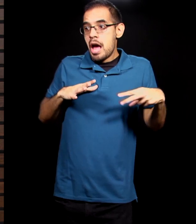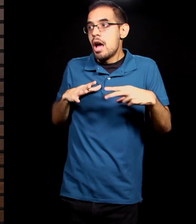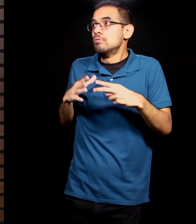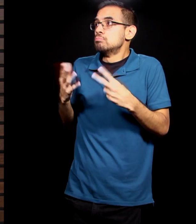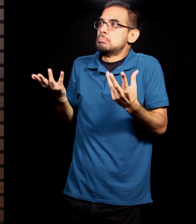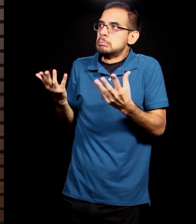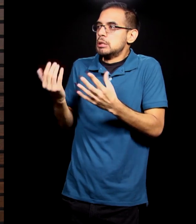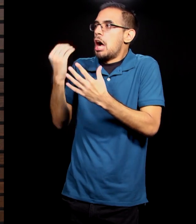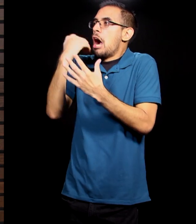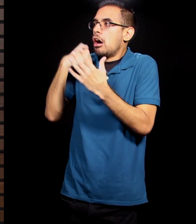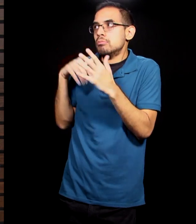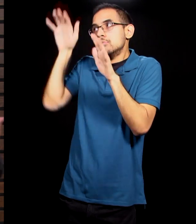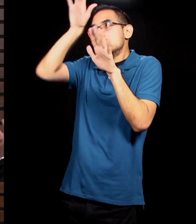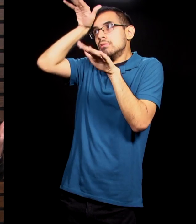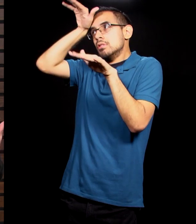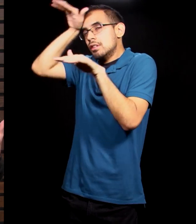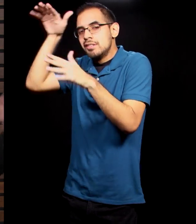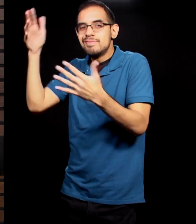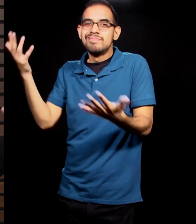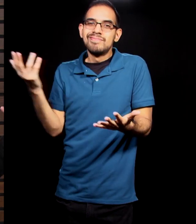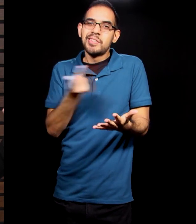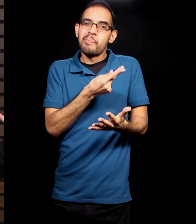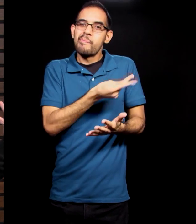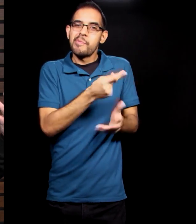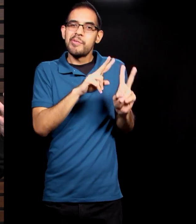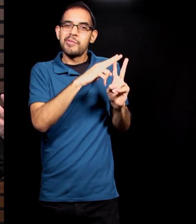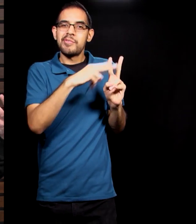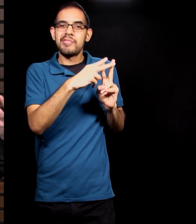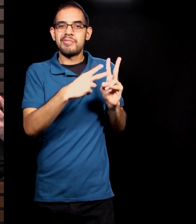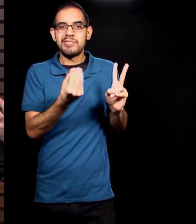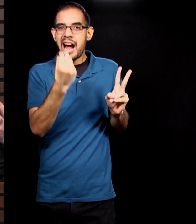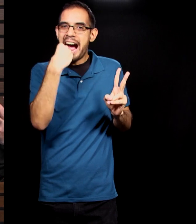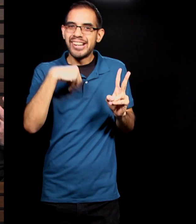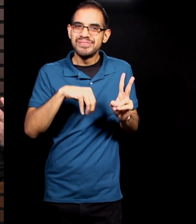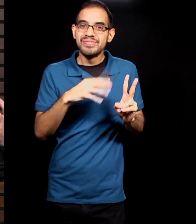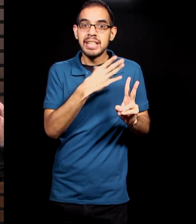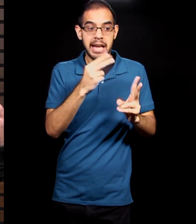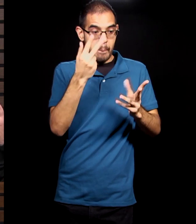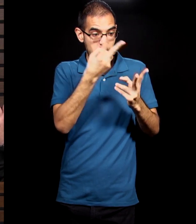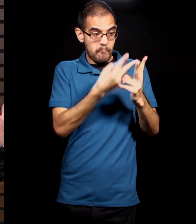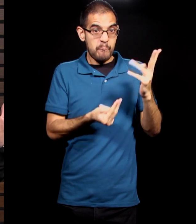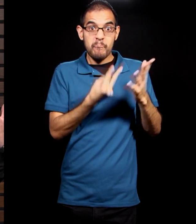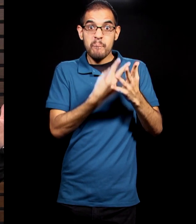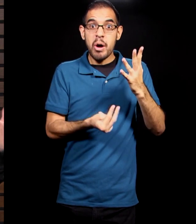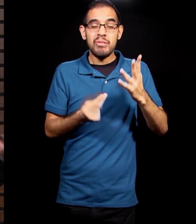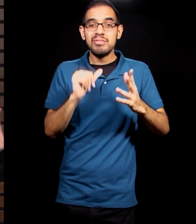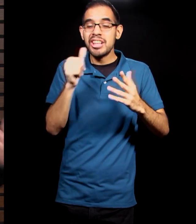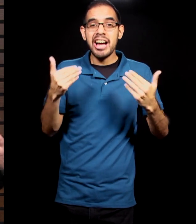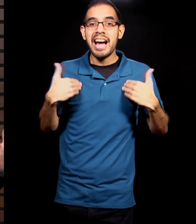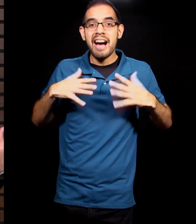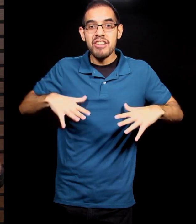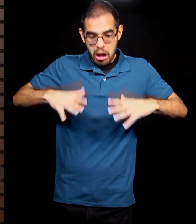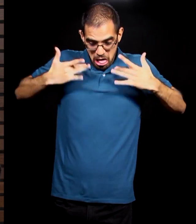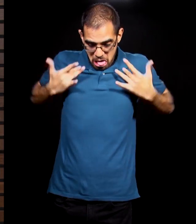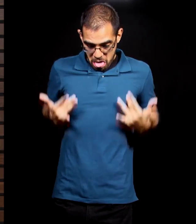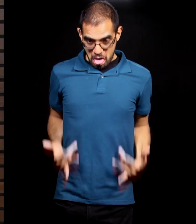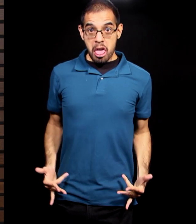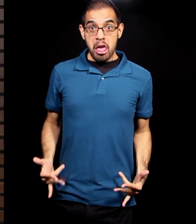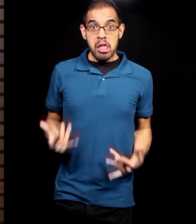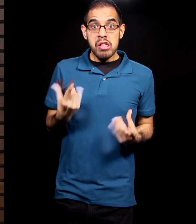ultimately, and they realize something. They realize that they didn't have to clothes on. And so they sew some fig leaves together. And then I